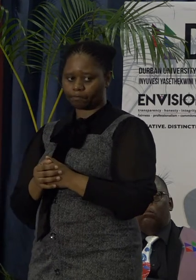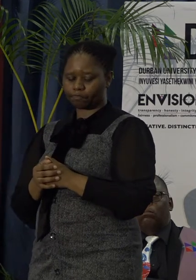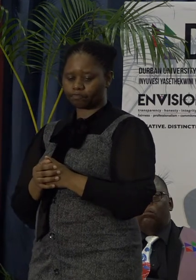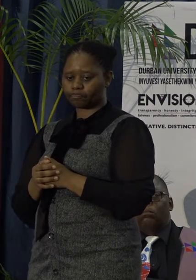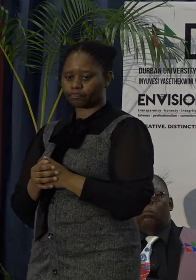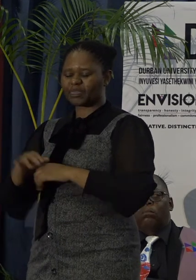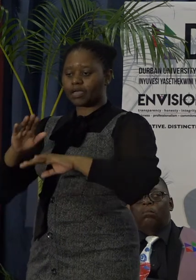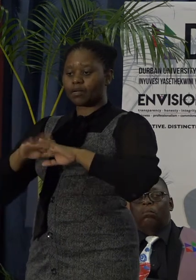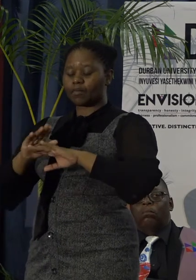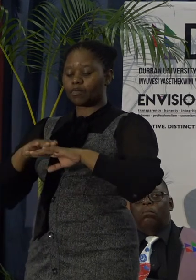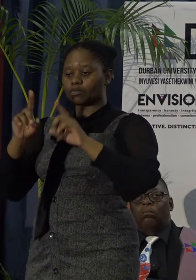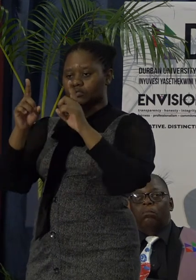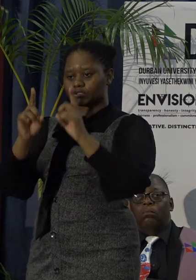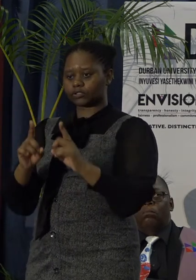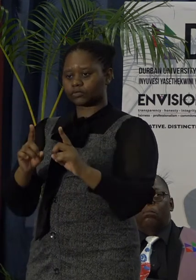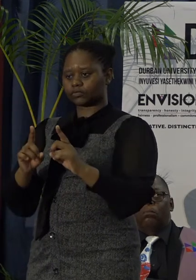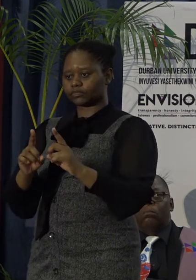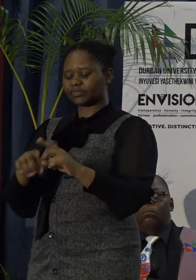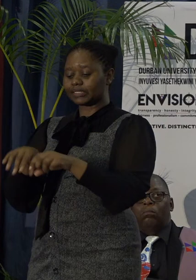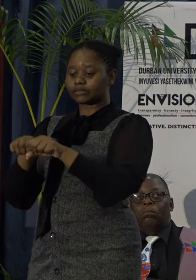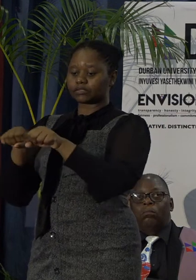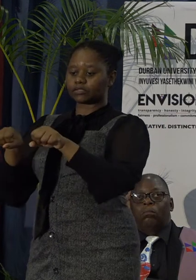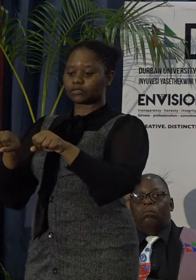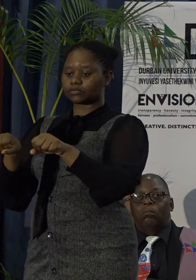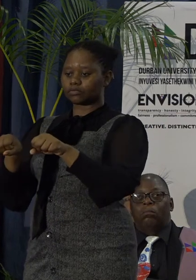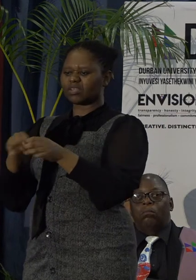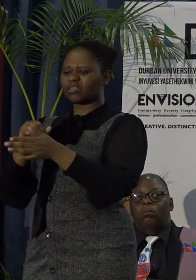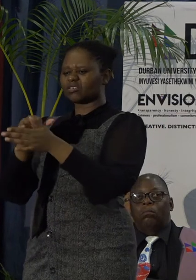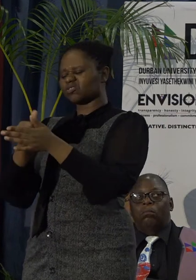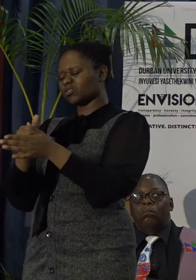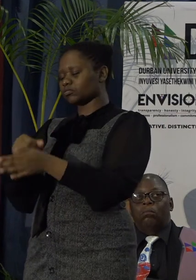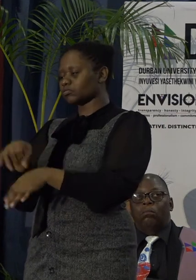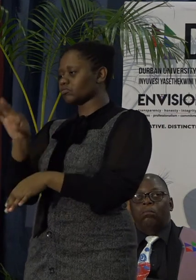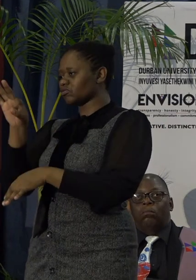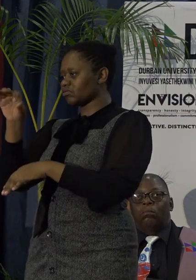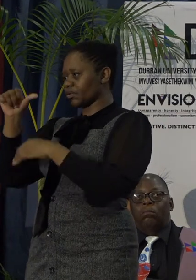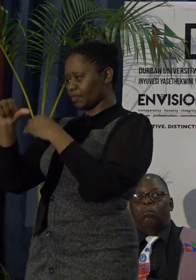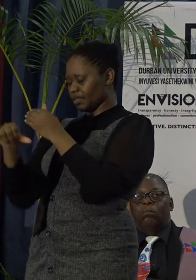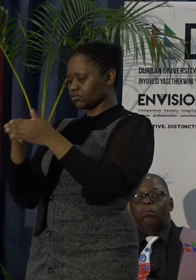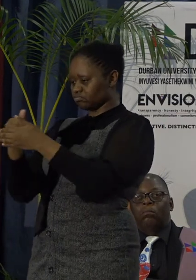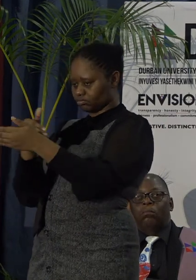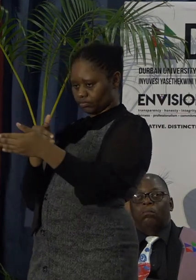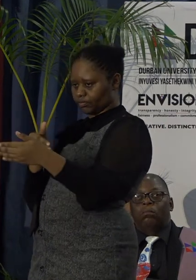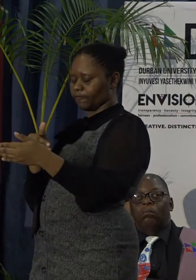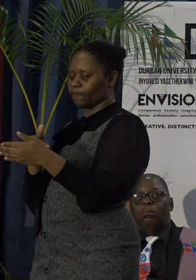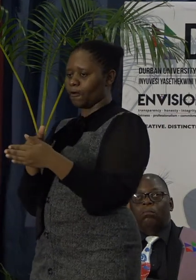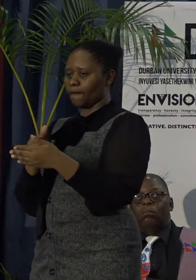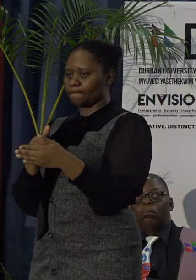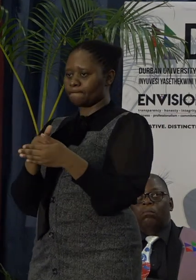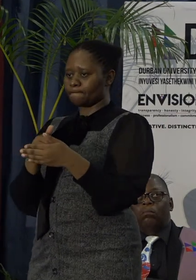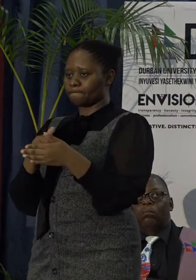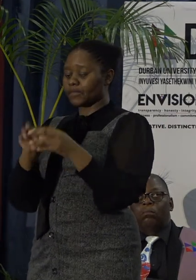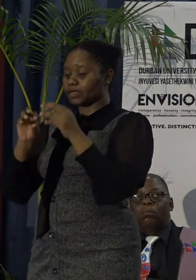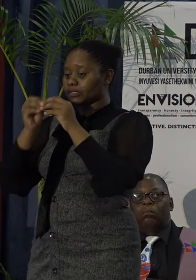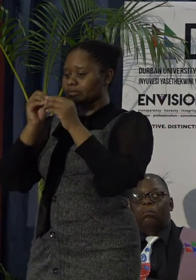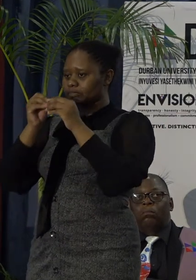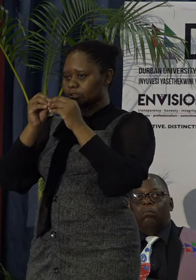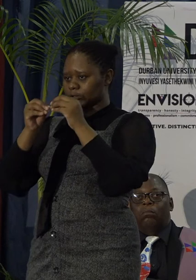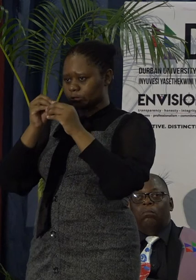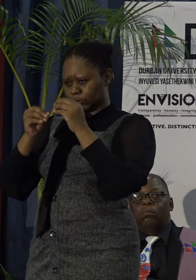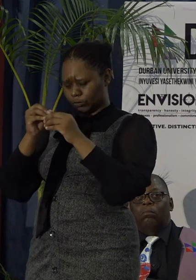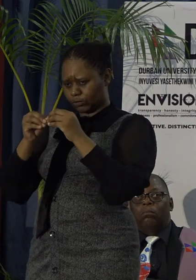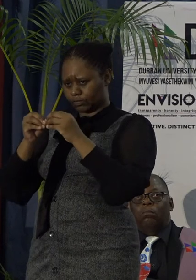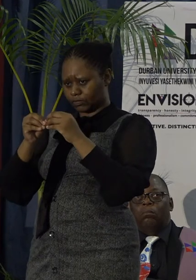And more especially, delays just about three months before the construction was